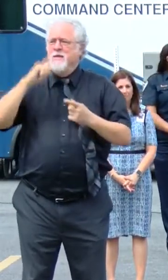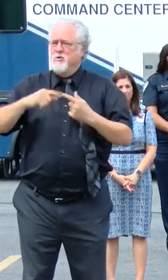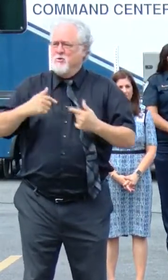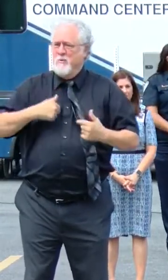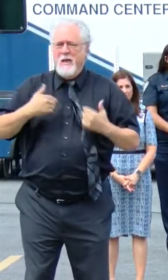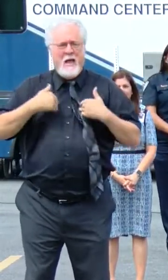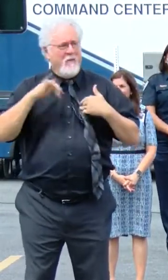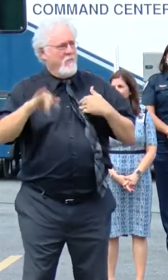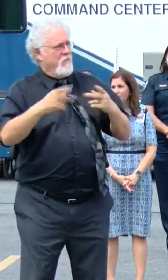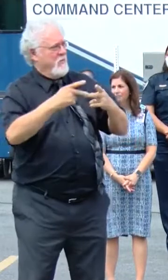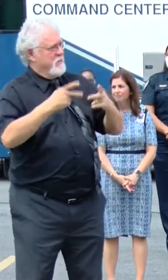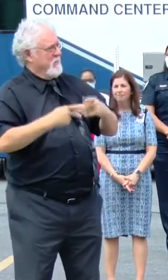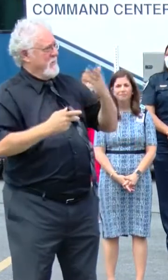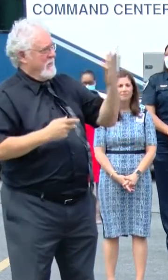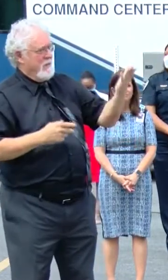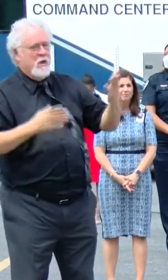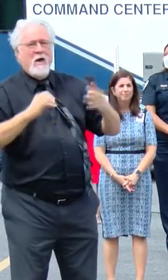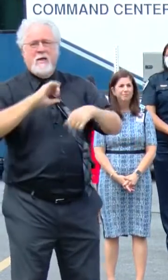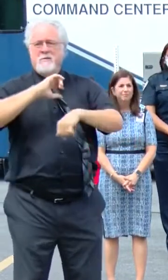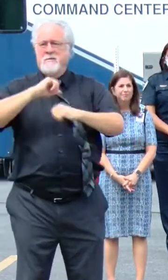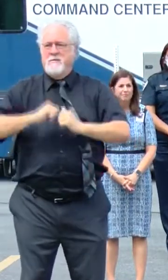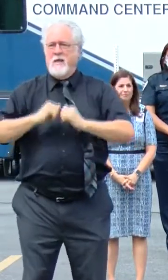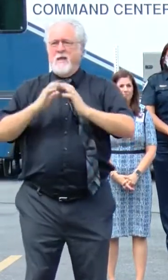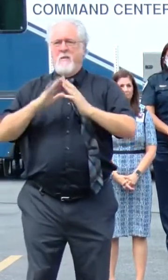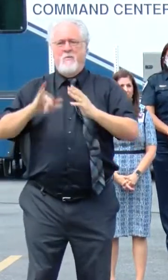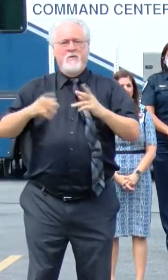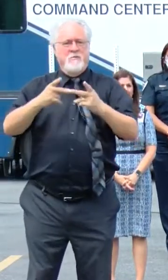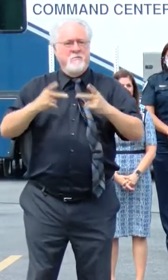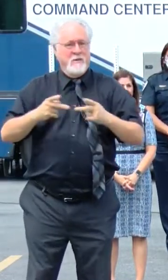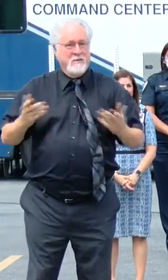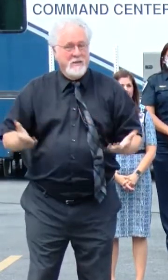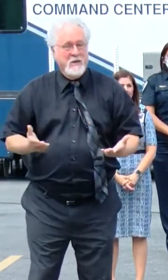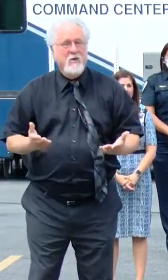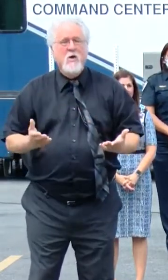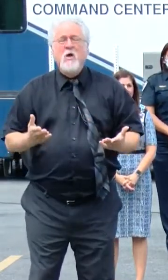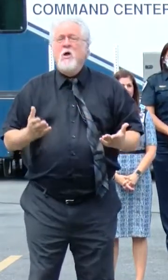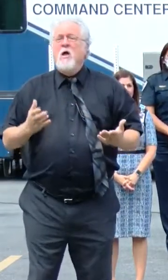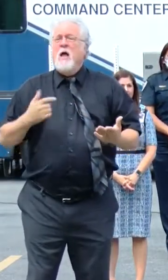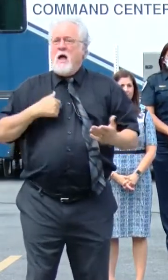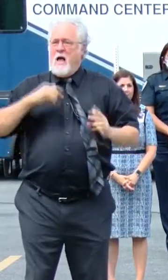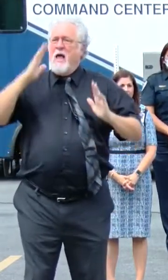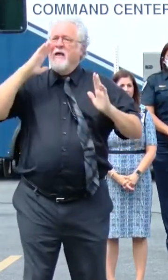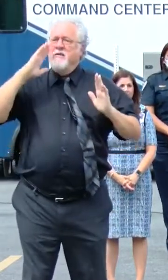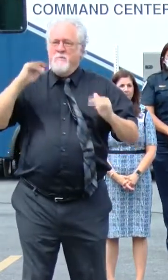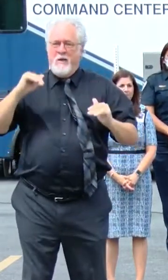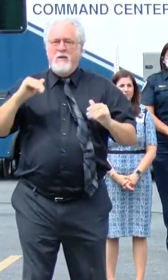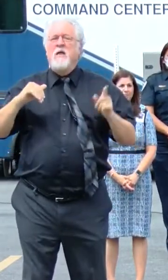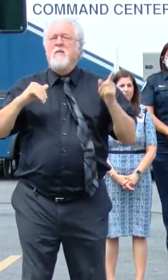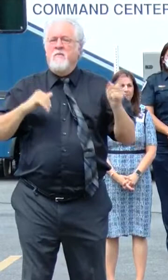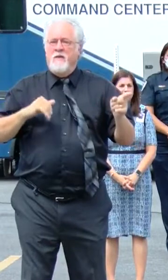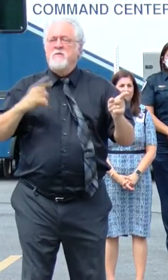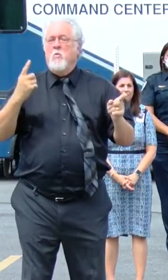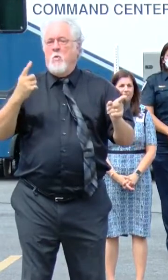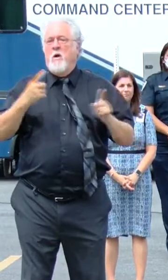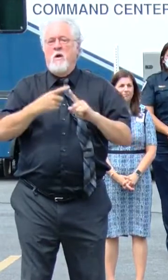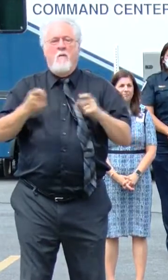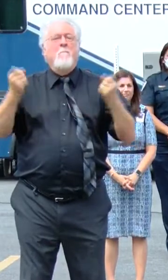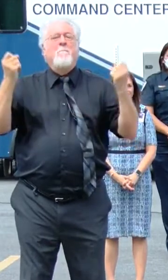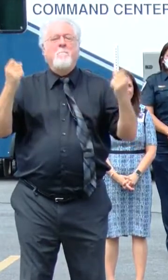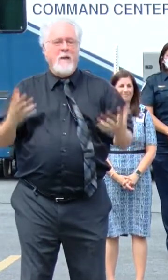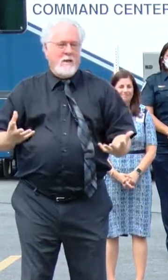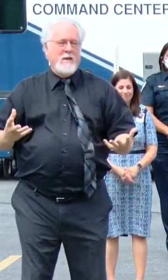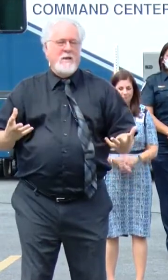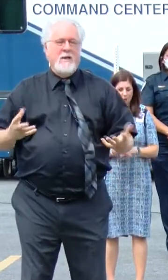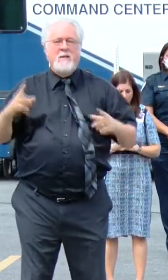this facility here and to set up this site here. And so I expect that this would be one of many more